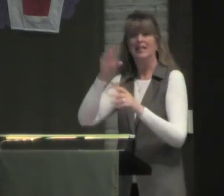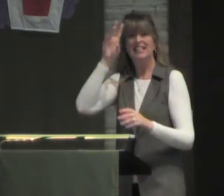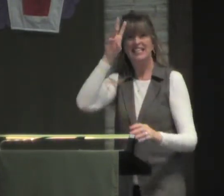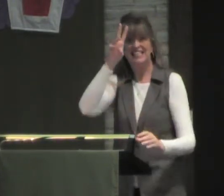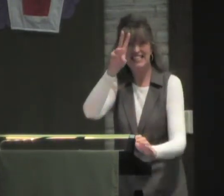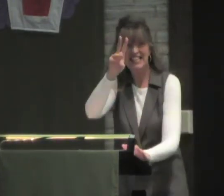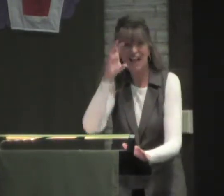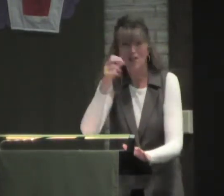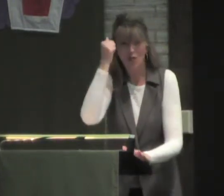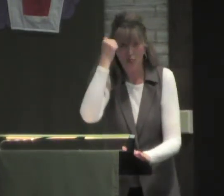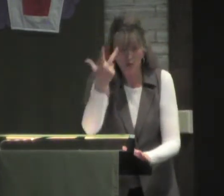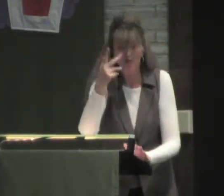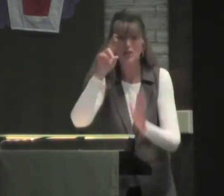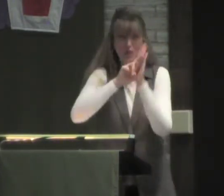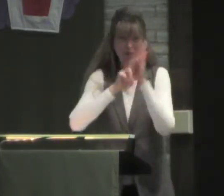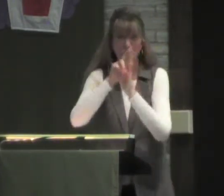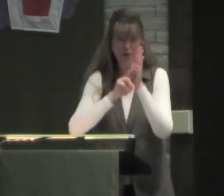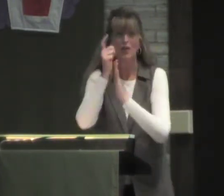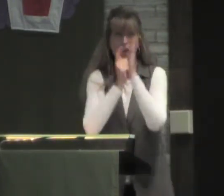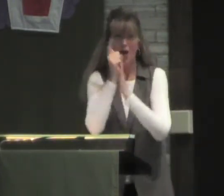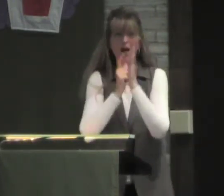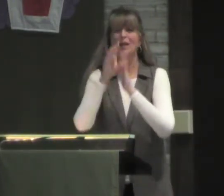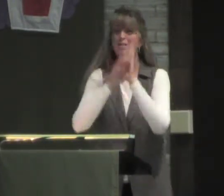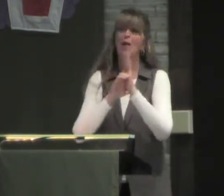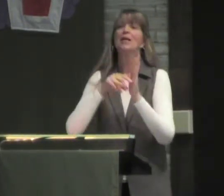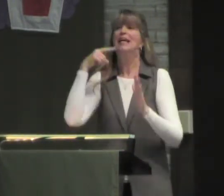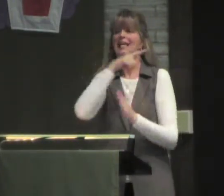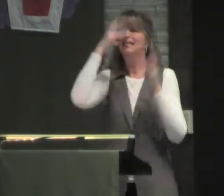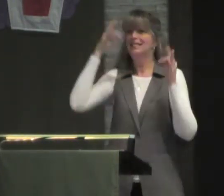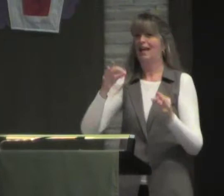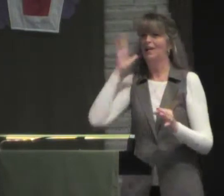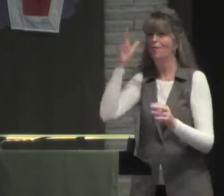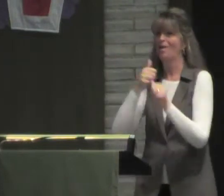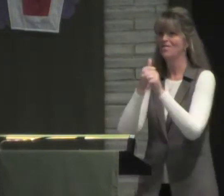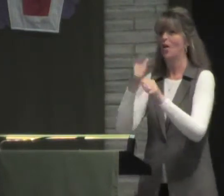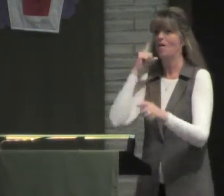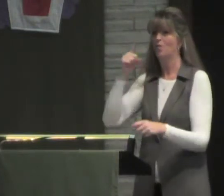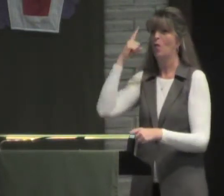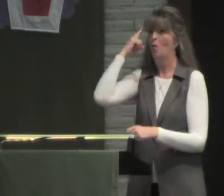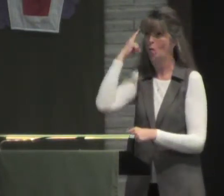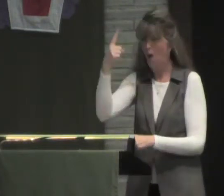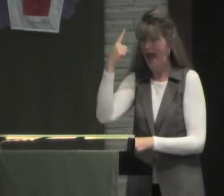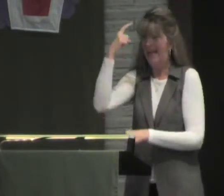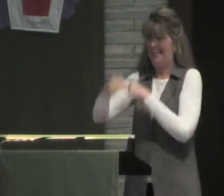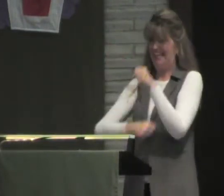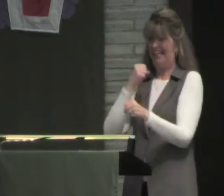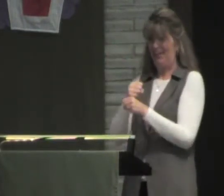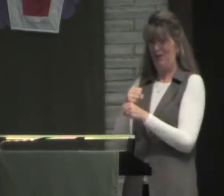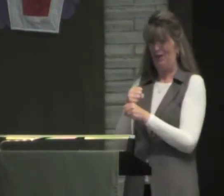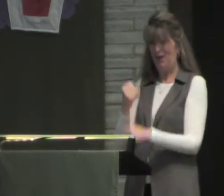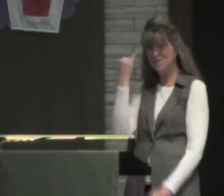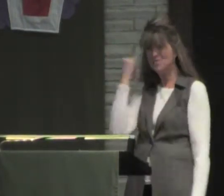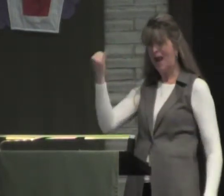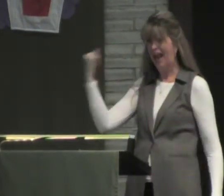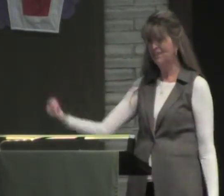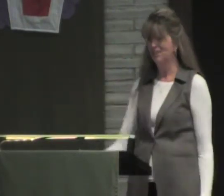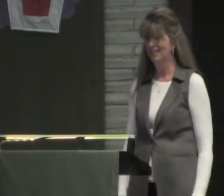Bible as literally as possible. possible. And there's 613 commandments. He was going to follow them for one year.